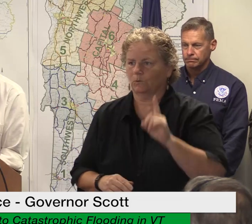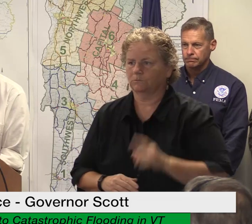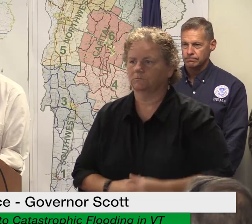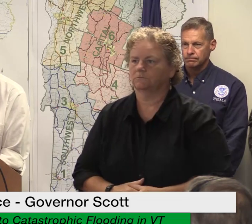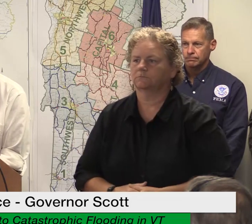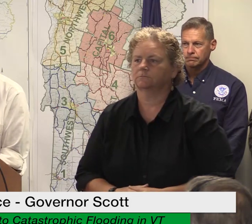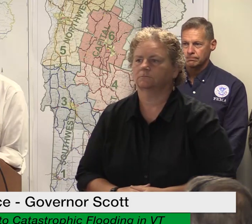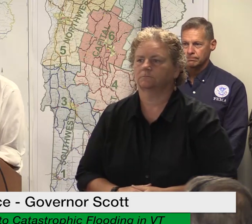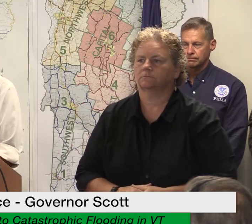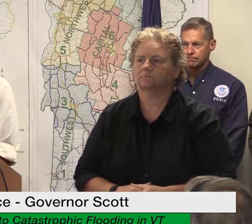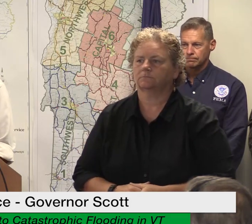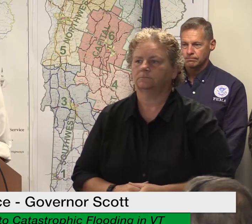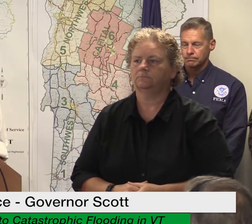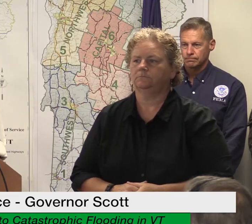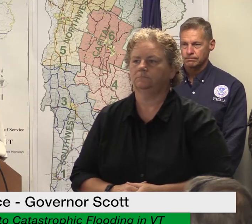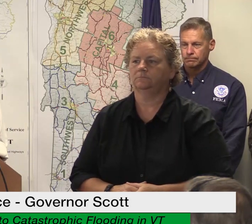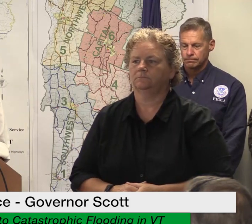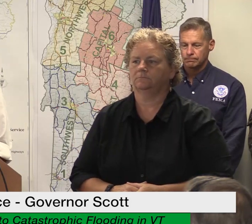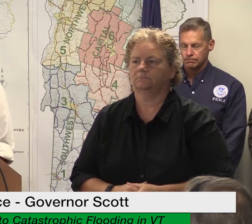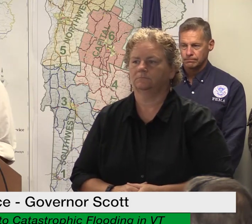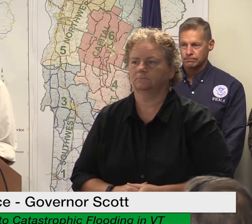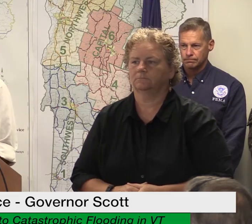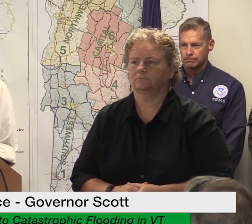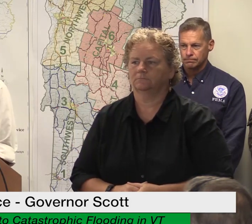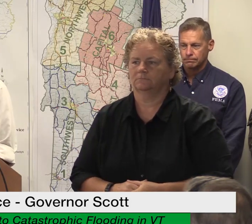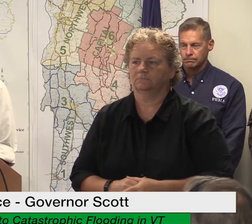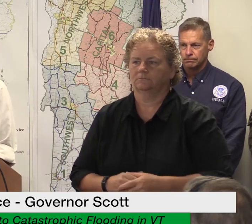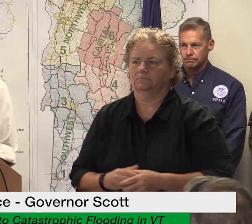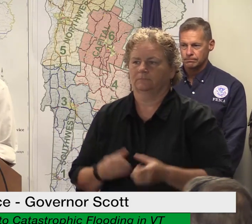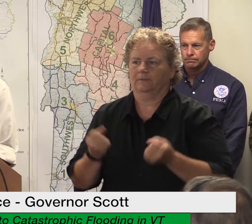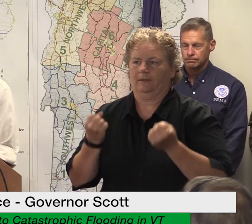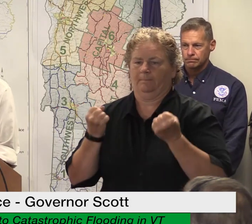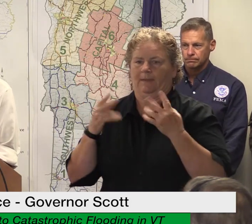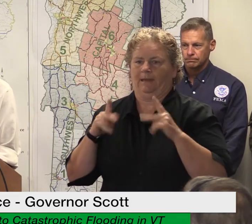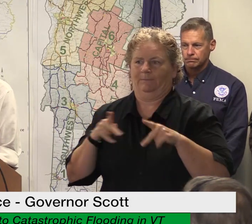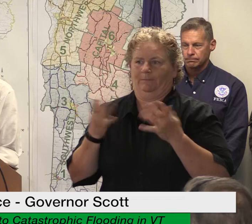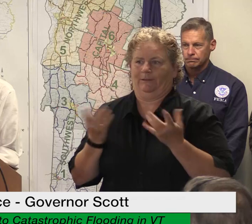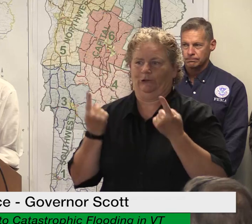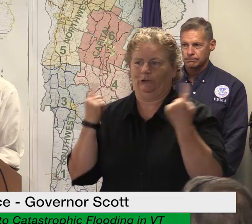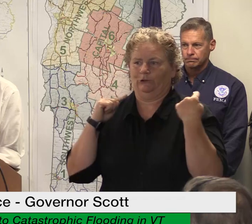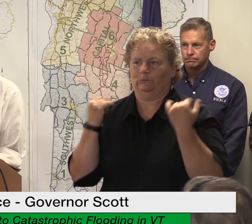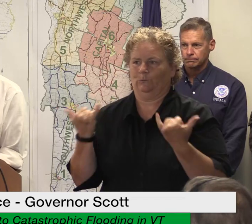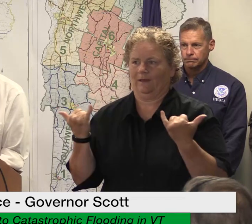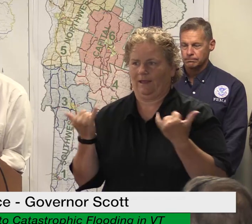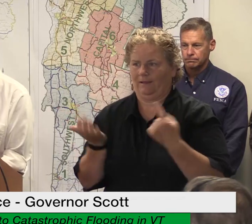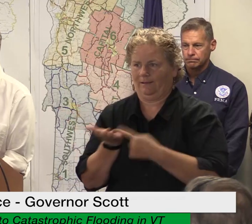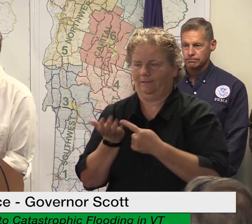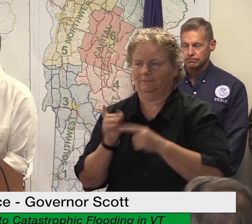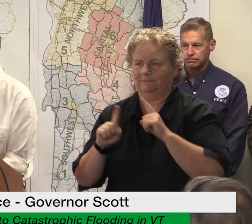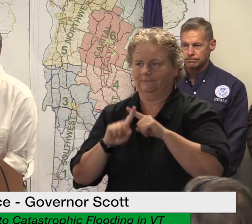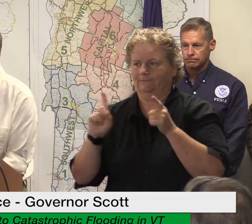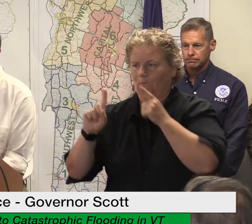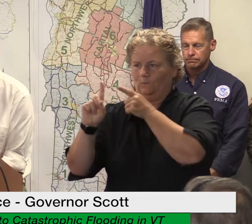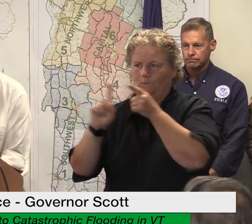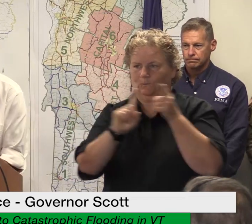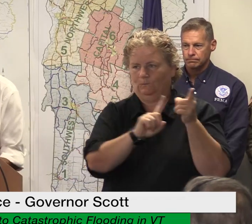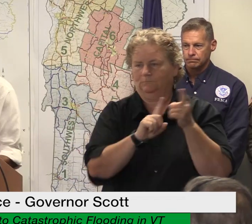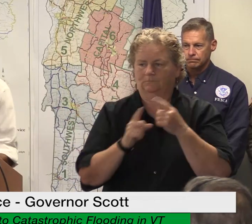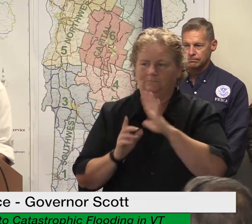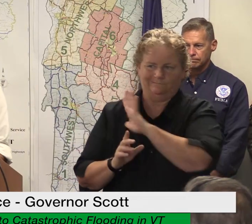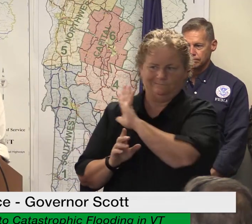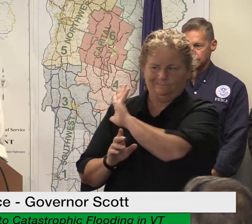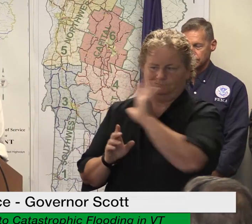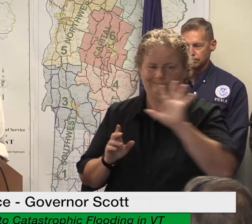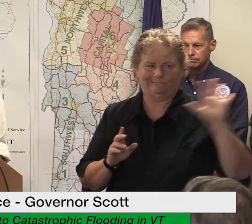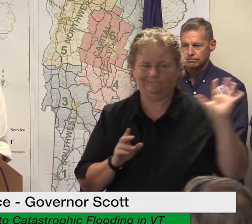bolio will discuss the first steps we're talking about to help provide direct financial assistance to businesses who are